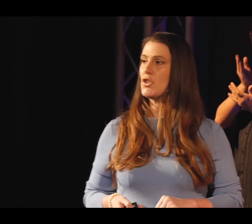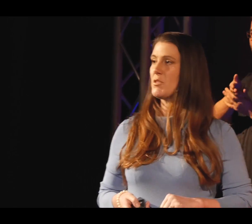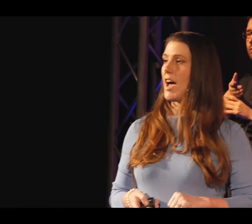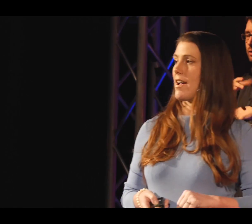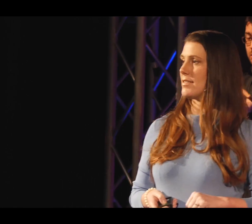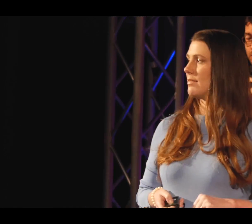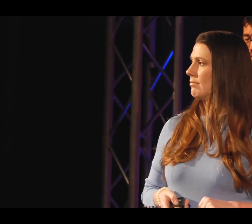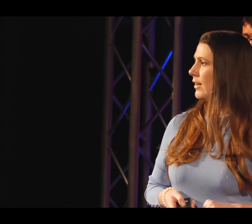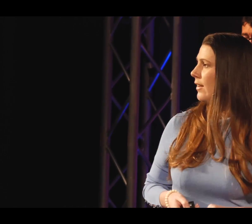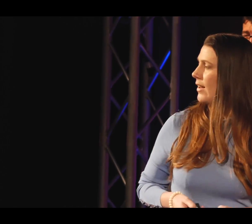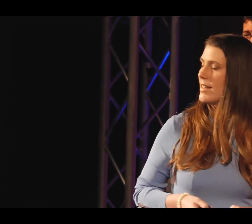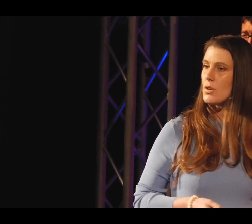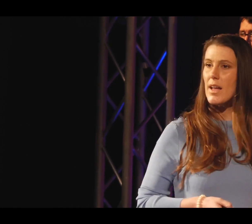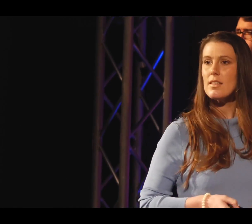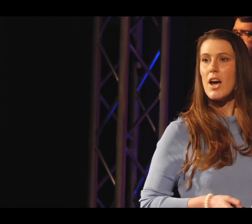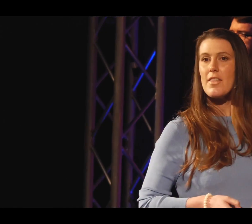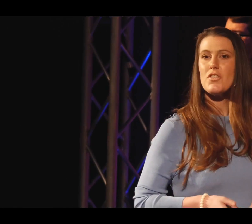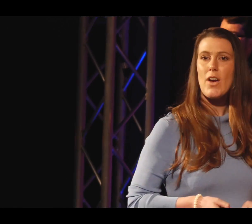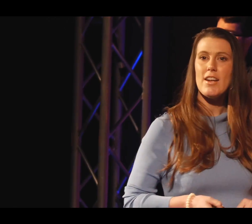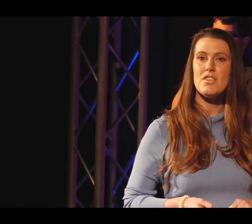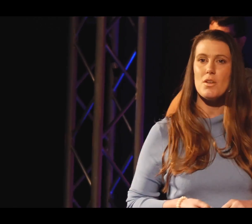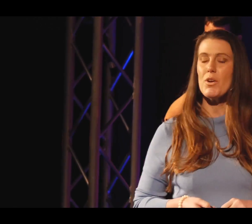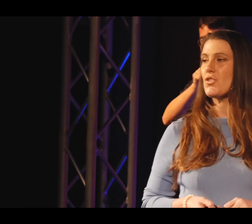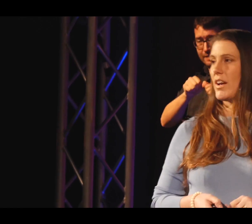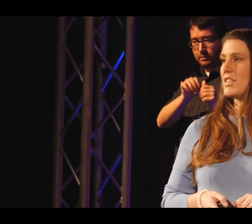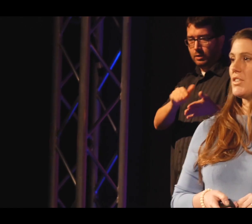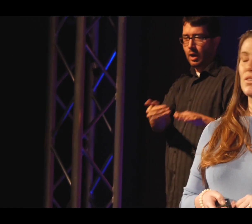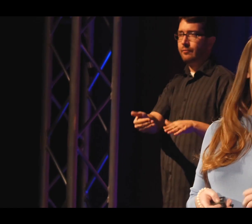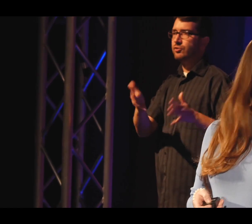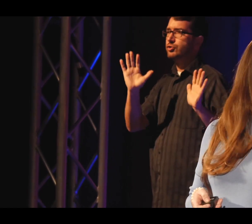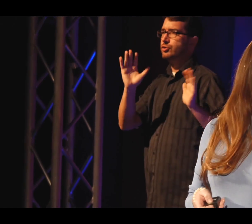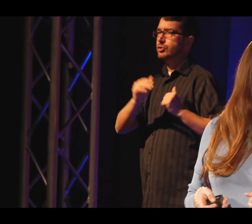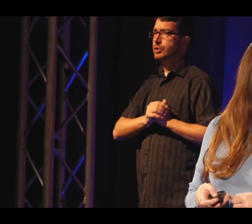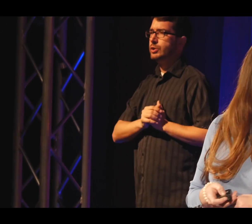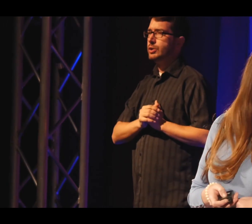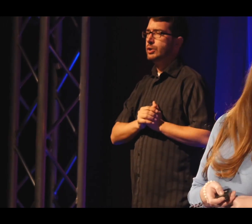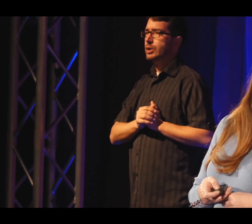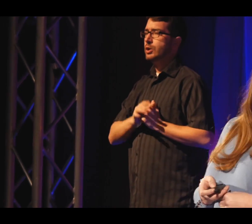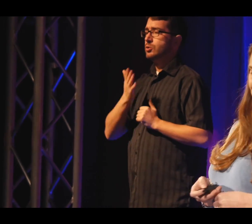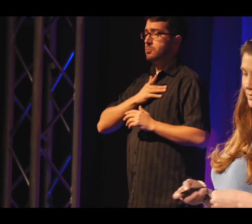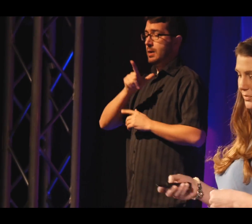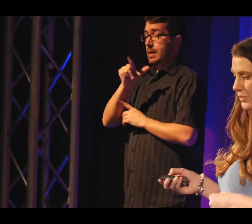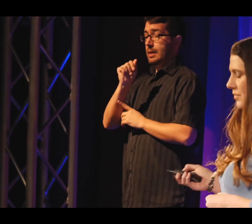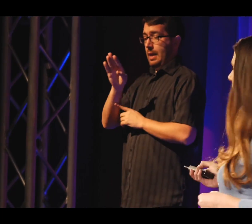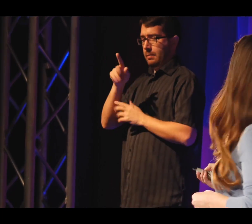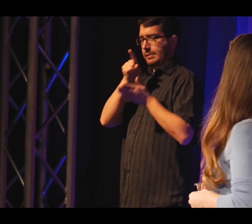can't live and the tumor dies. And so that's a lot of the strategies that we're trying to do in my laboratory.